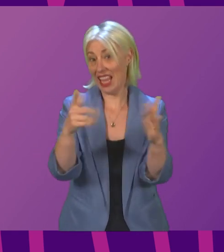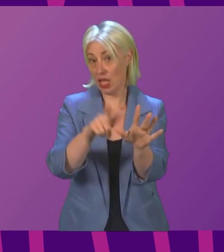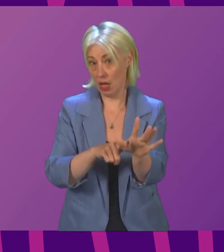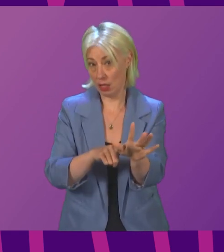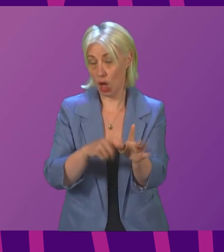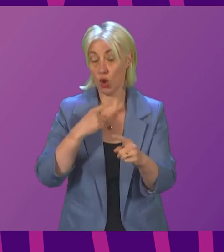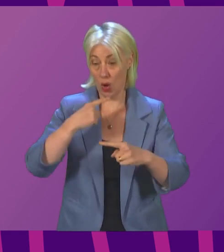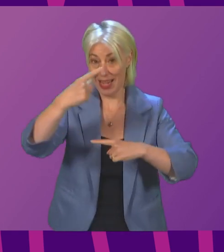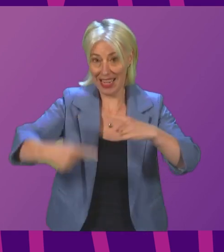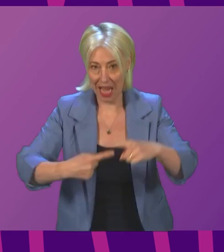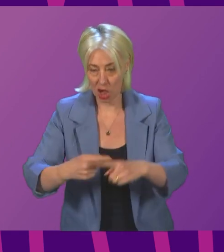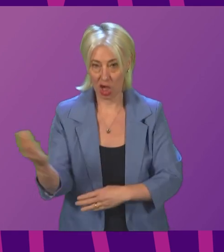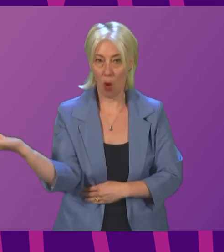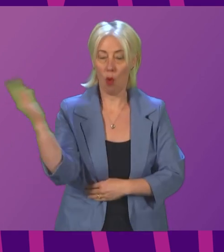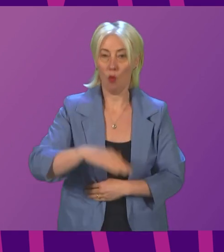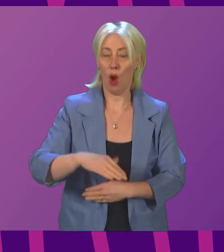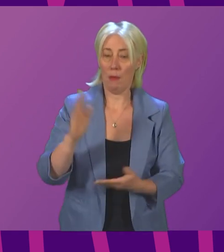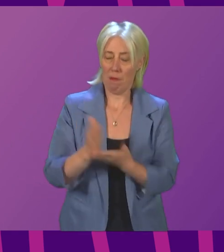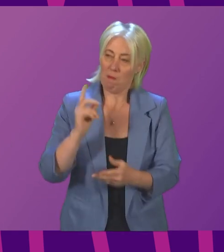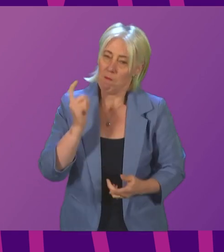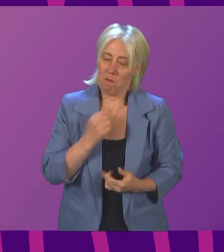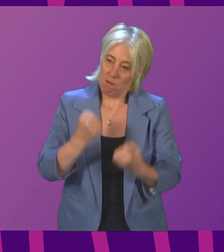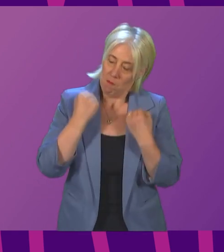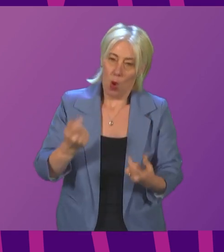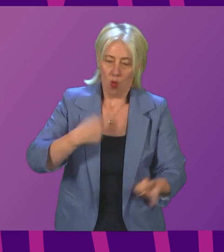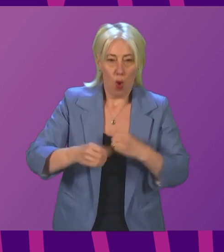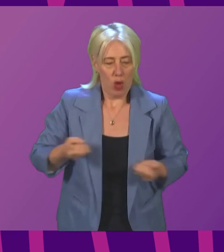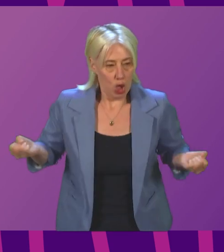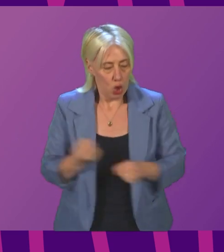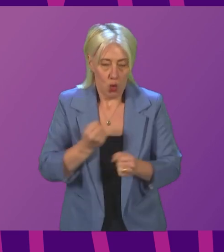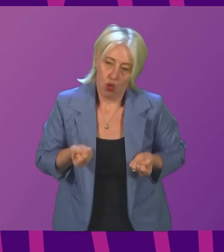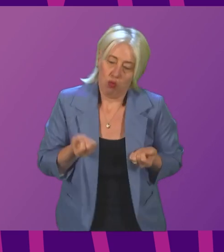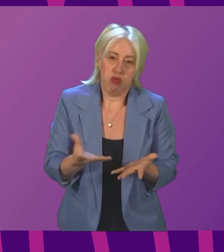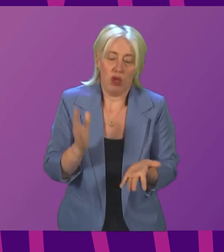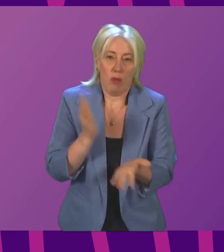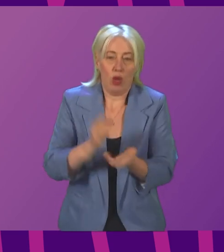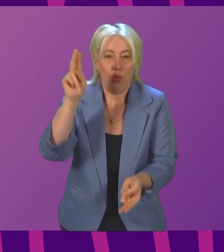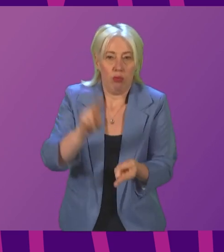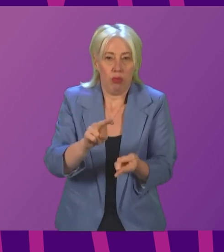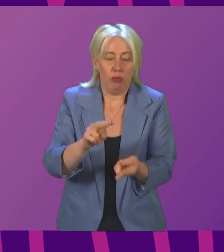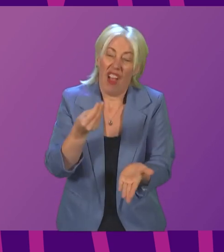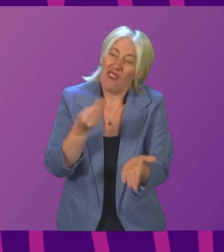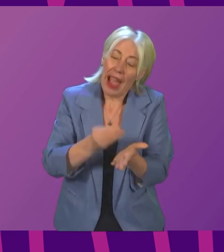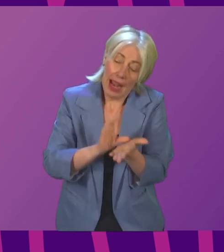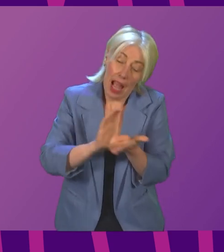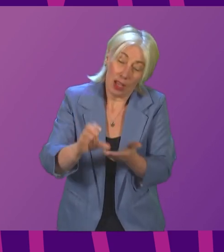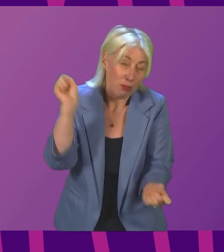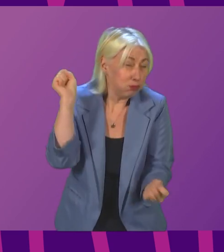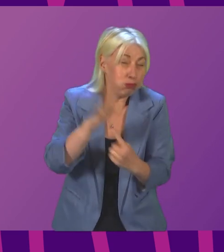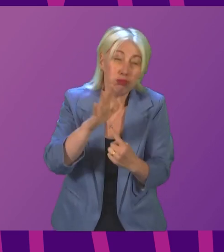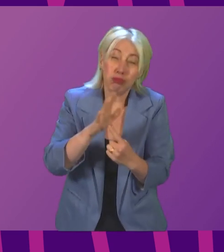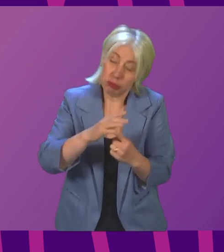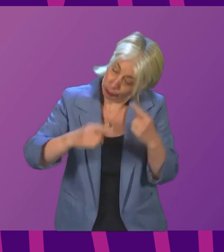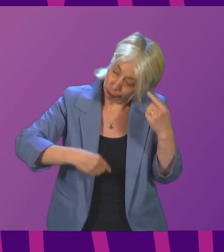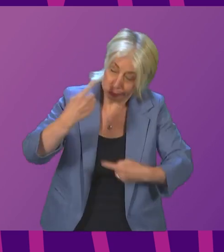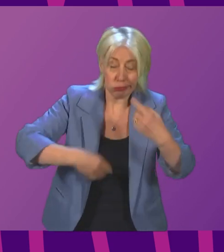next year with substantially increased nationally determined contributions is vital. Finance is crucial to faster progress. I